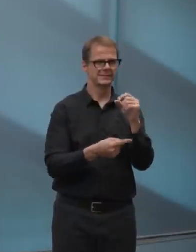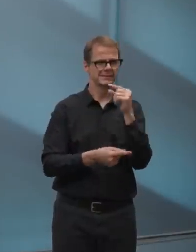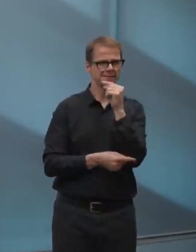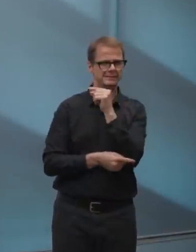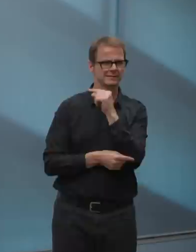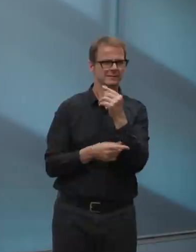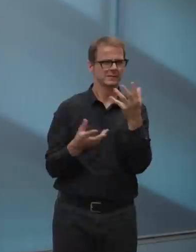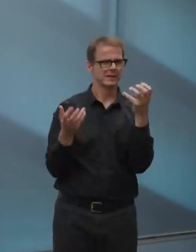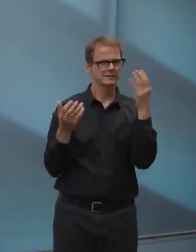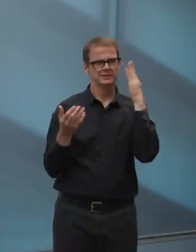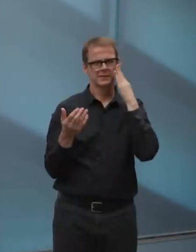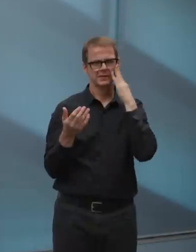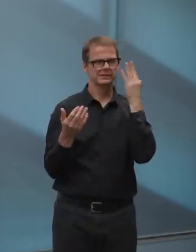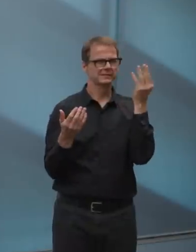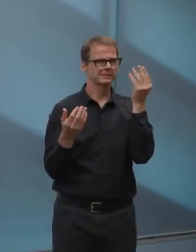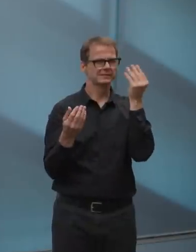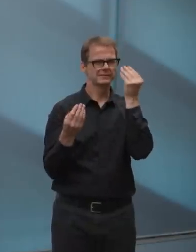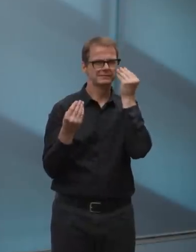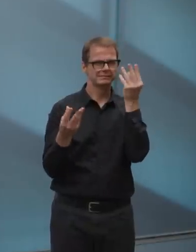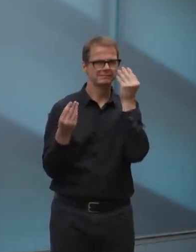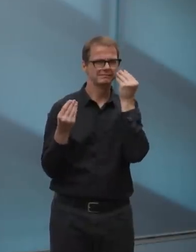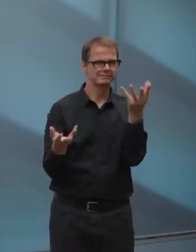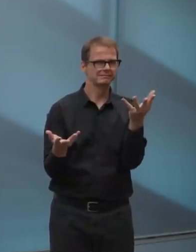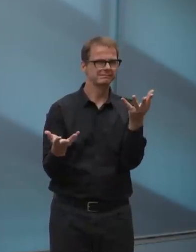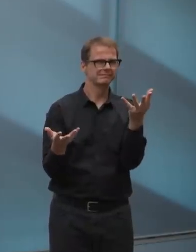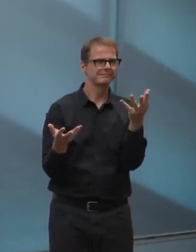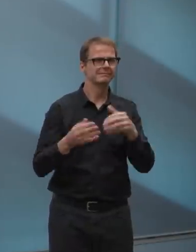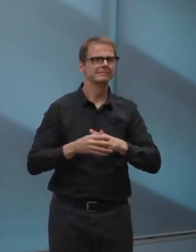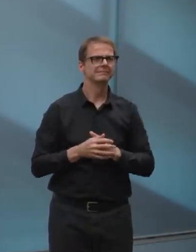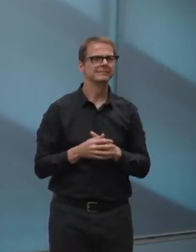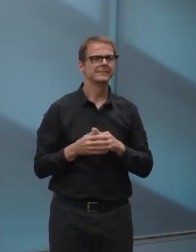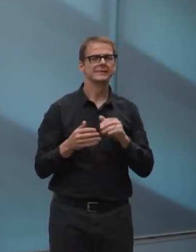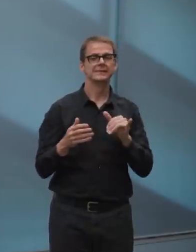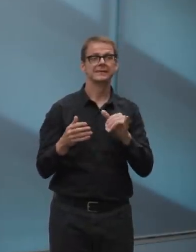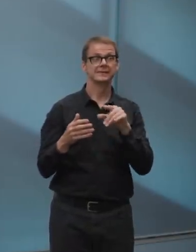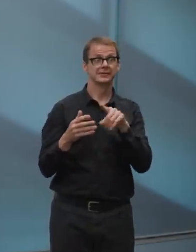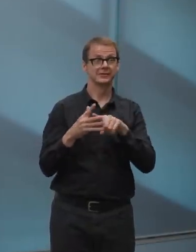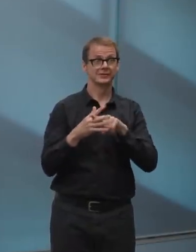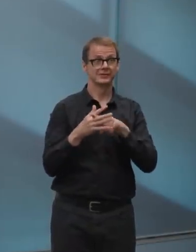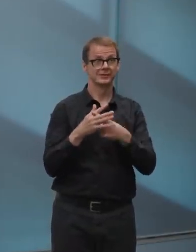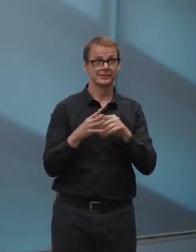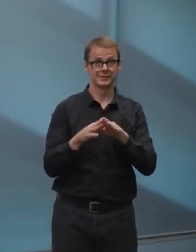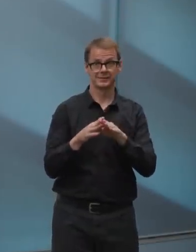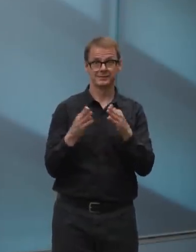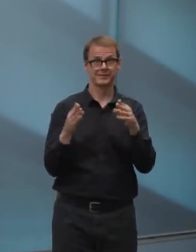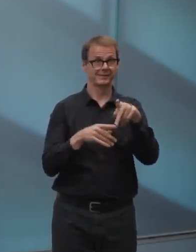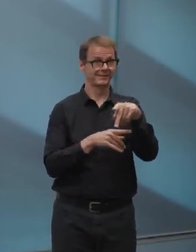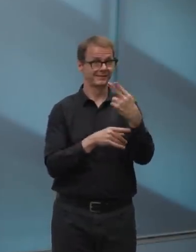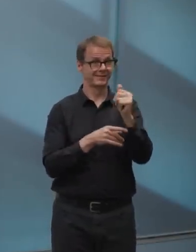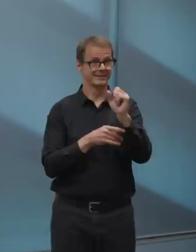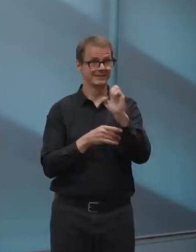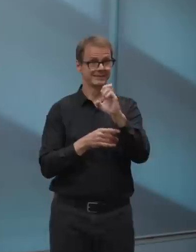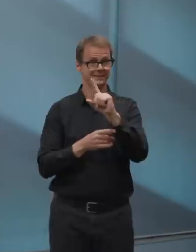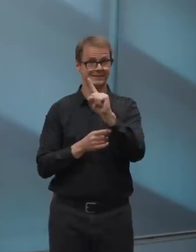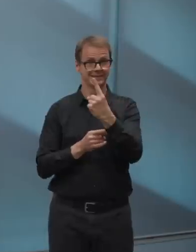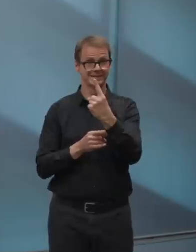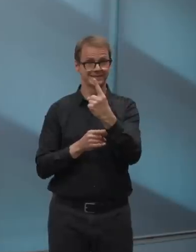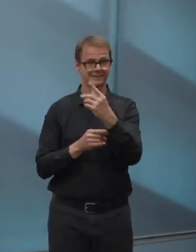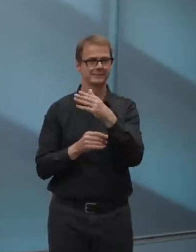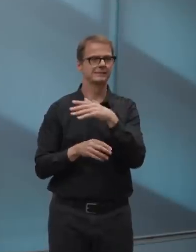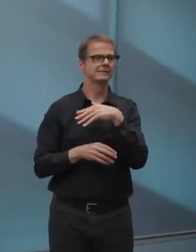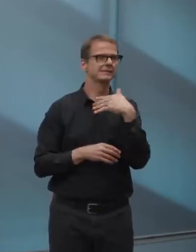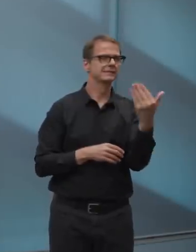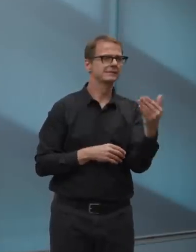of stage two relaunch currently anticipated to be June 19th? So a lot of the